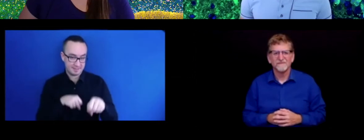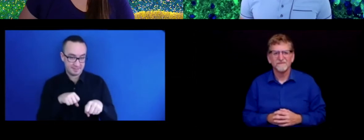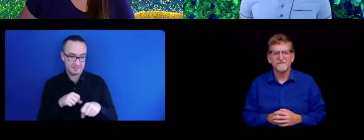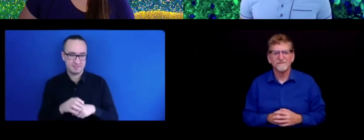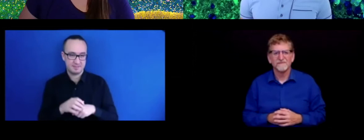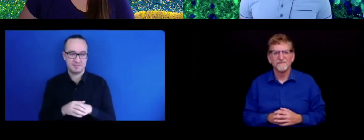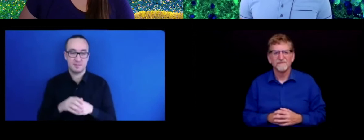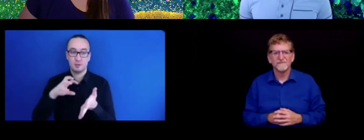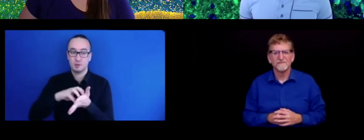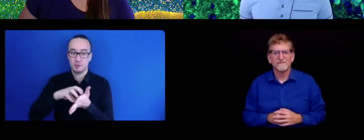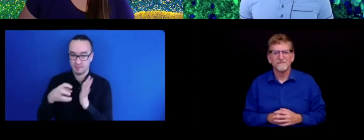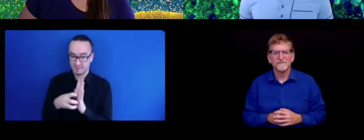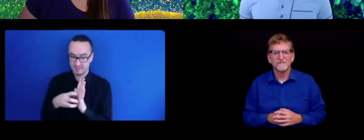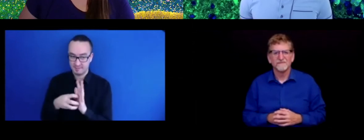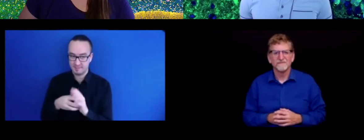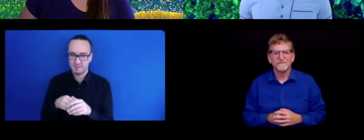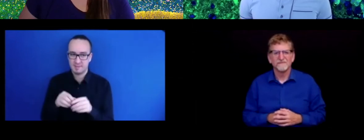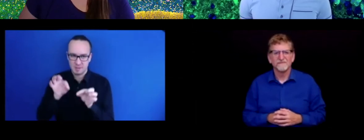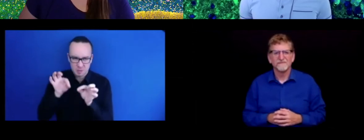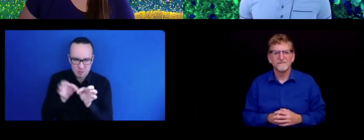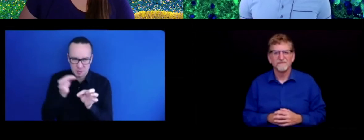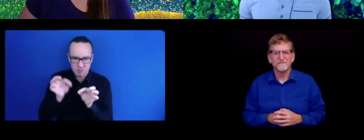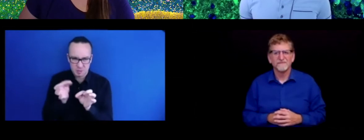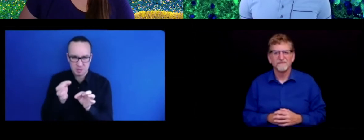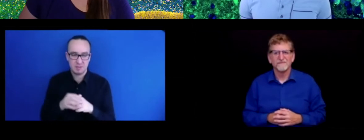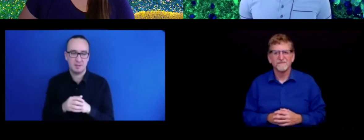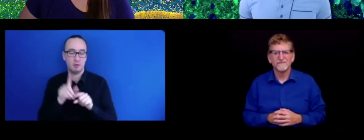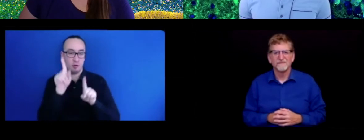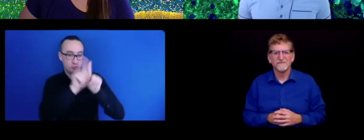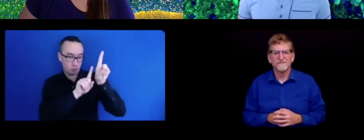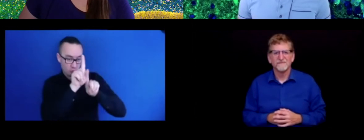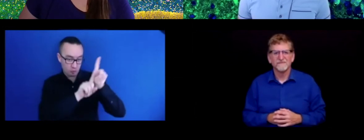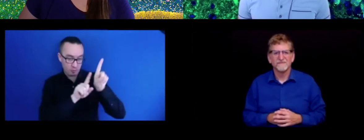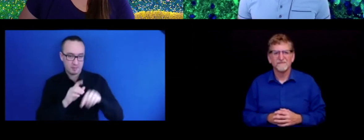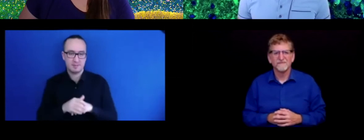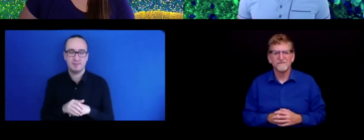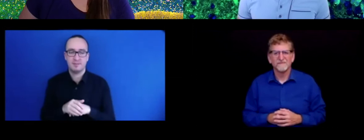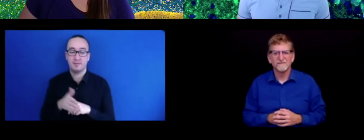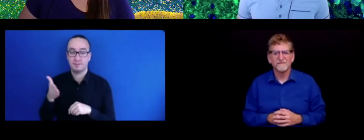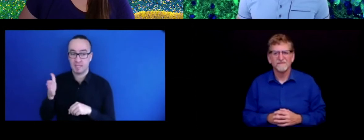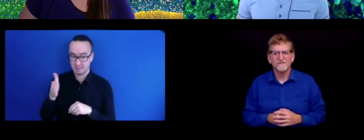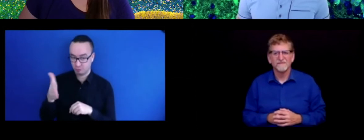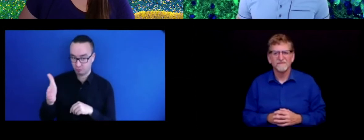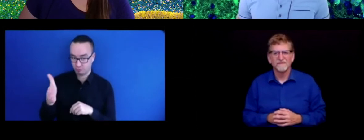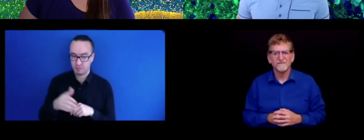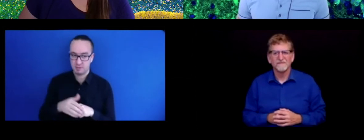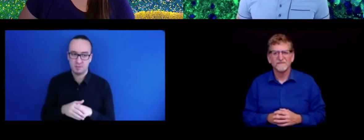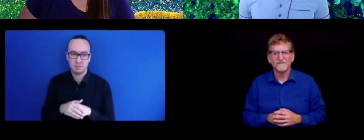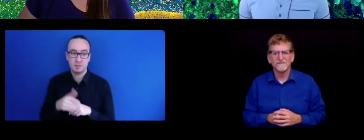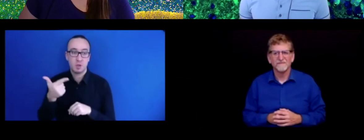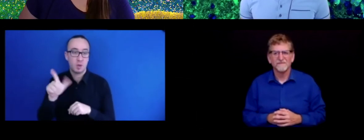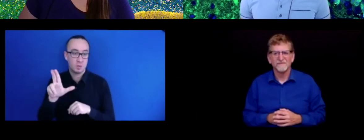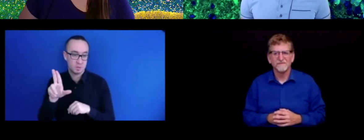Cookie. Needle. Star. Fish. Glue.